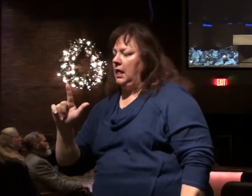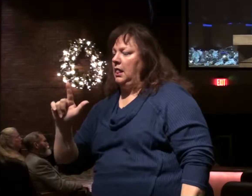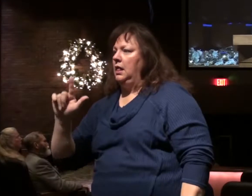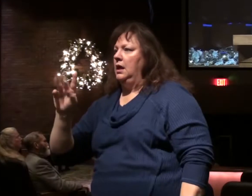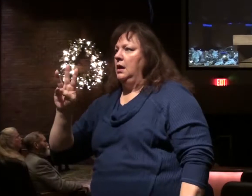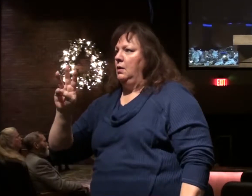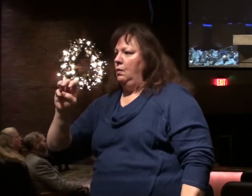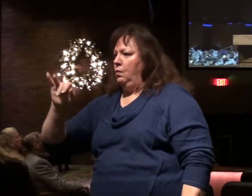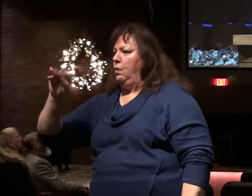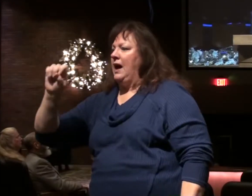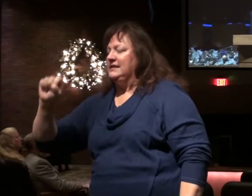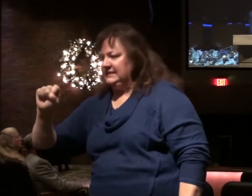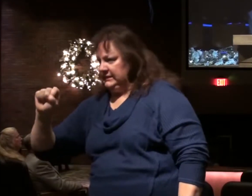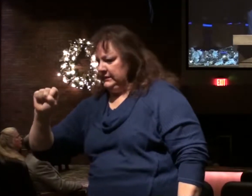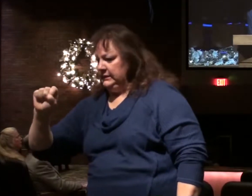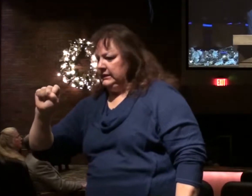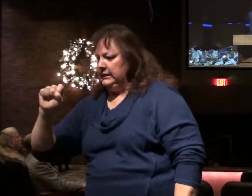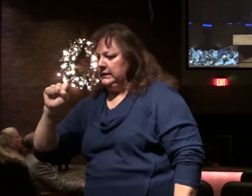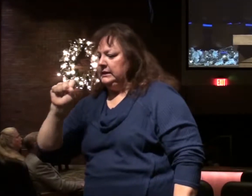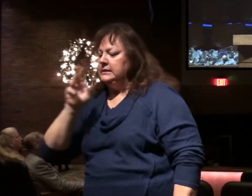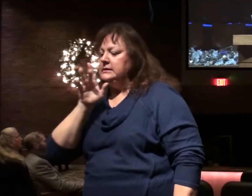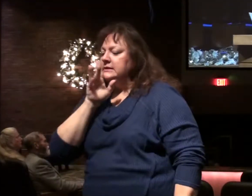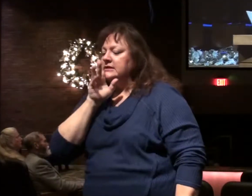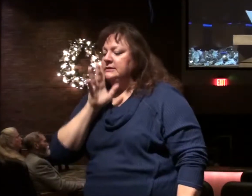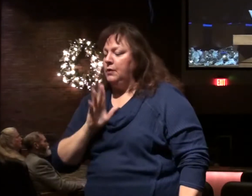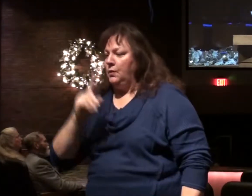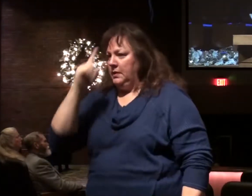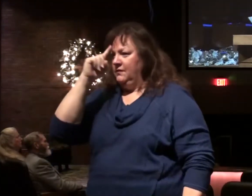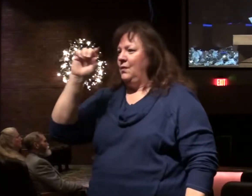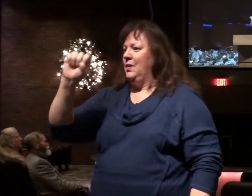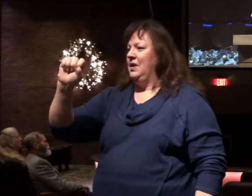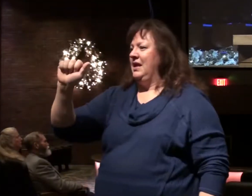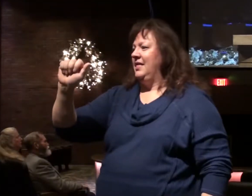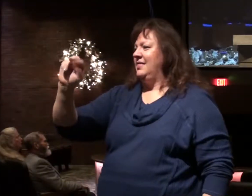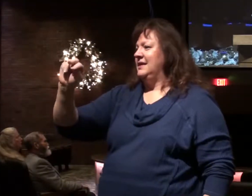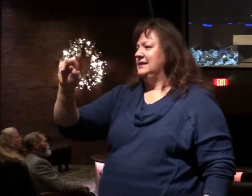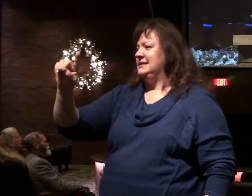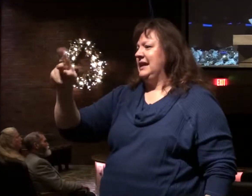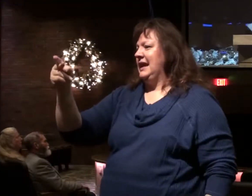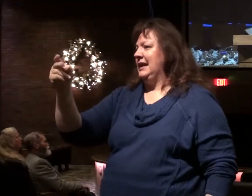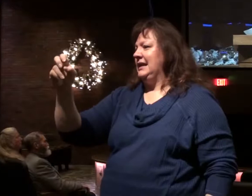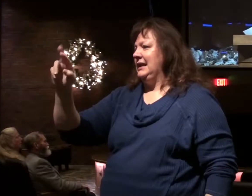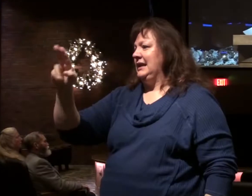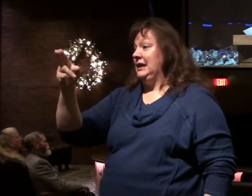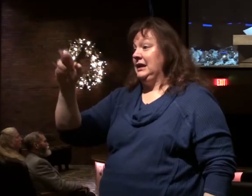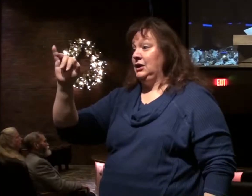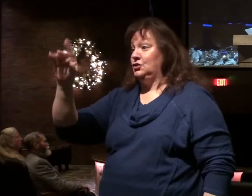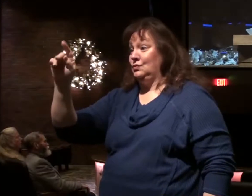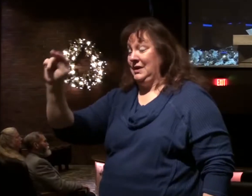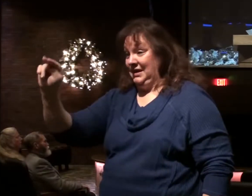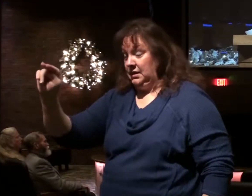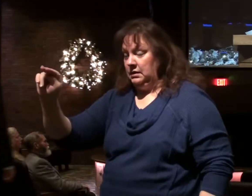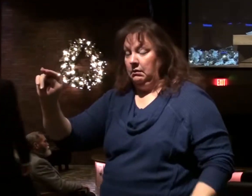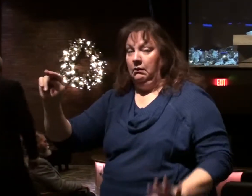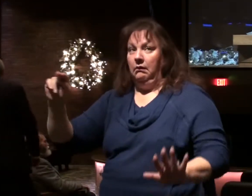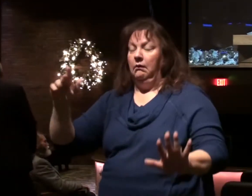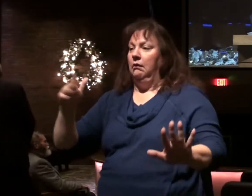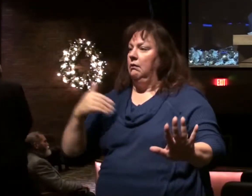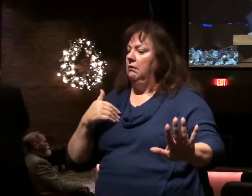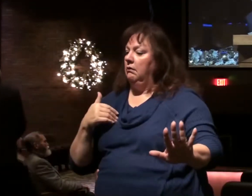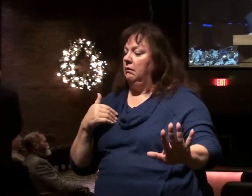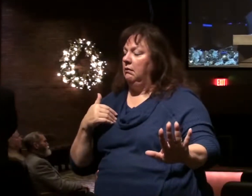spokesman for the Nassim Sanhedrin, didn't realize, excuse me,